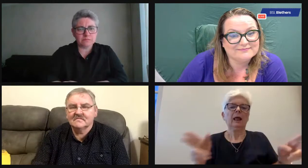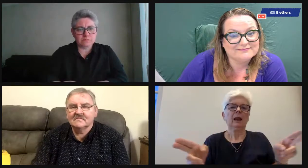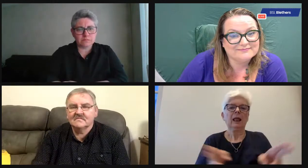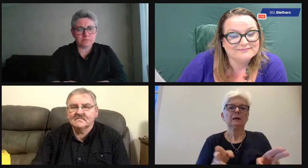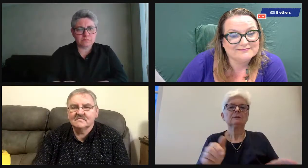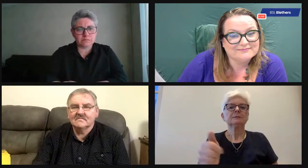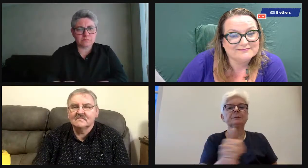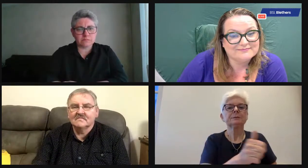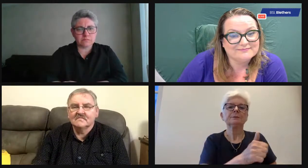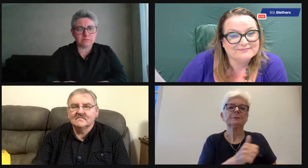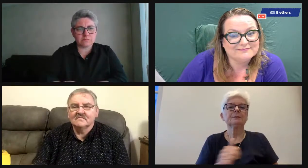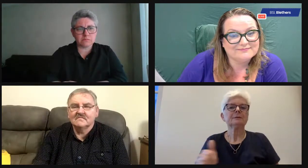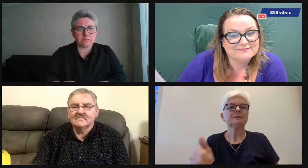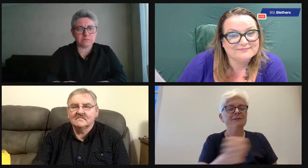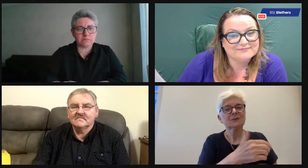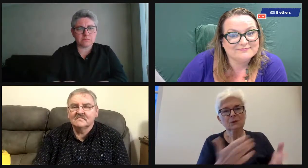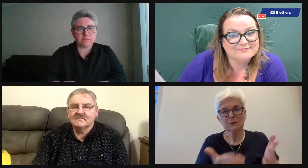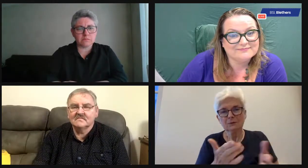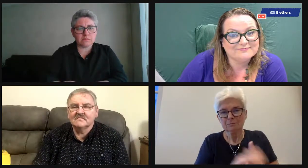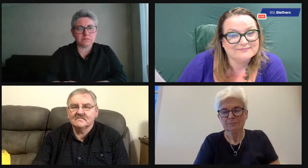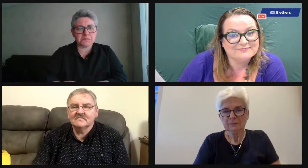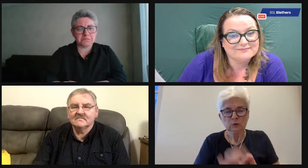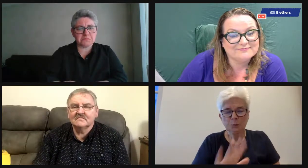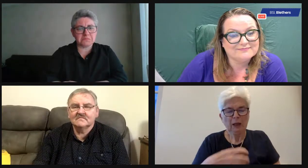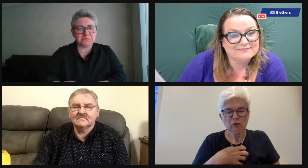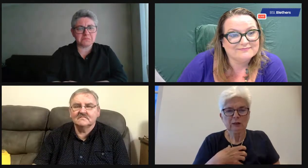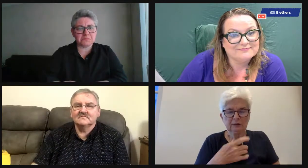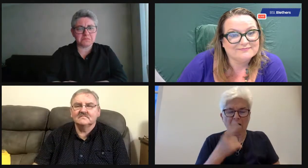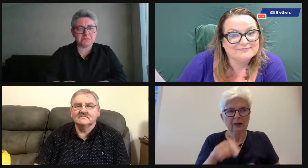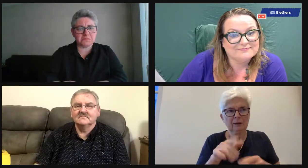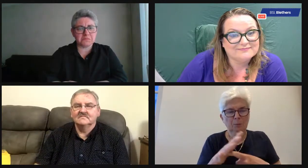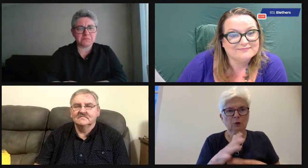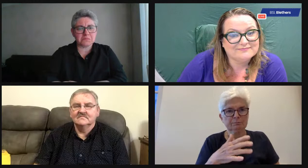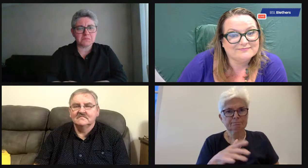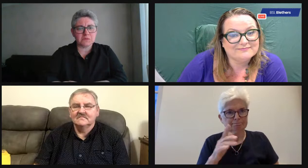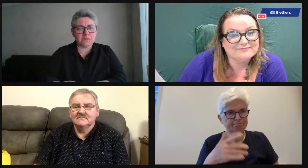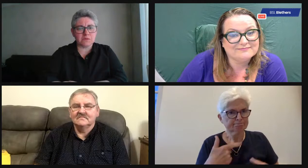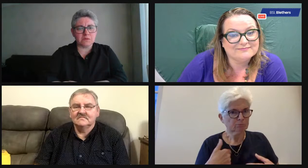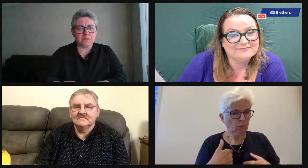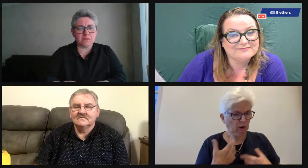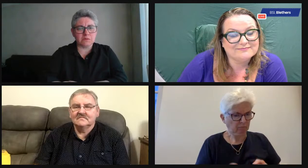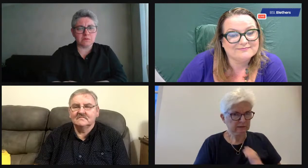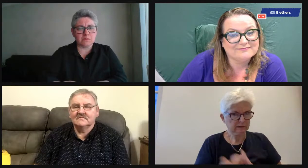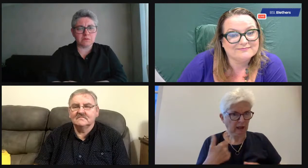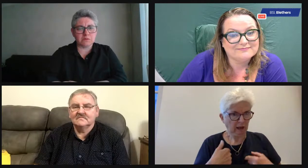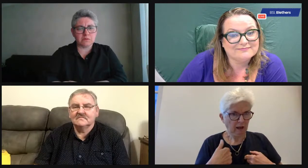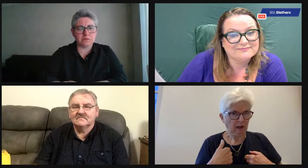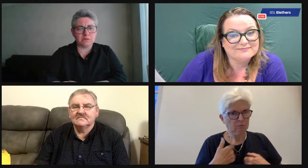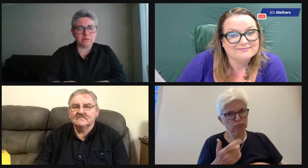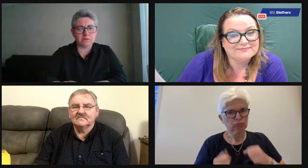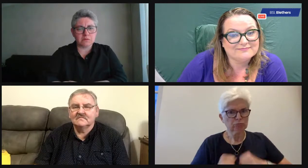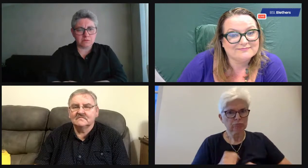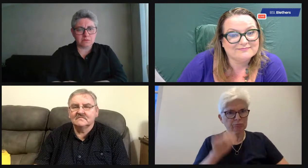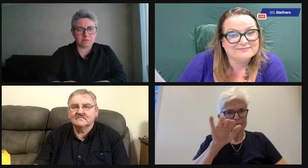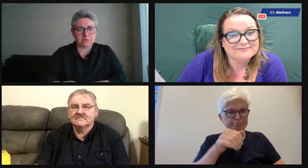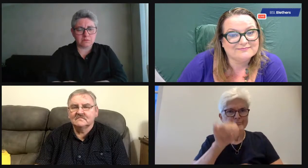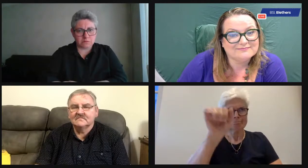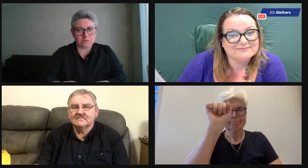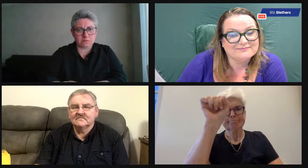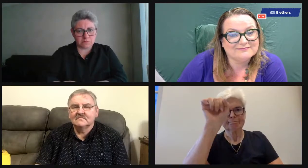makes it easier. Commit. And then, obviously, the more people who commit, the less time you have to commit. So just make